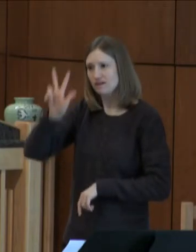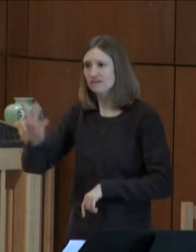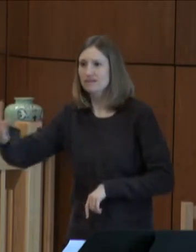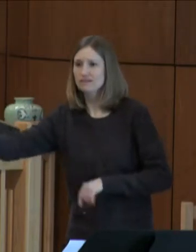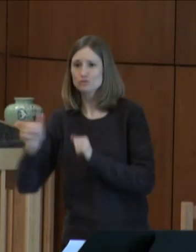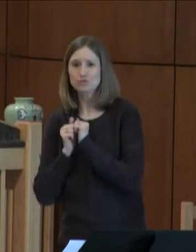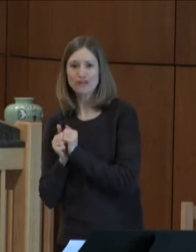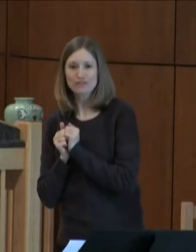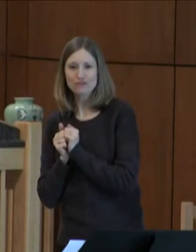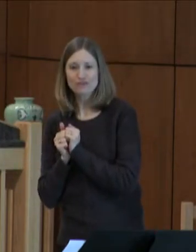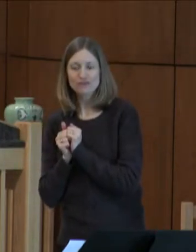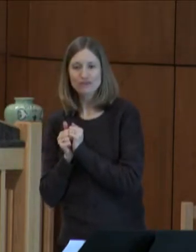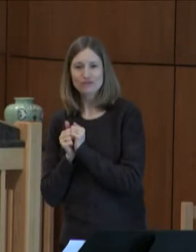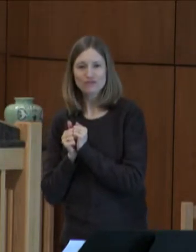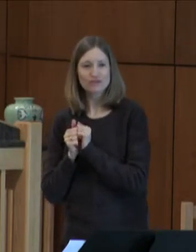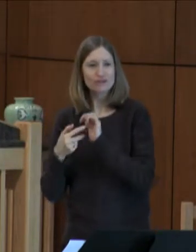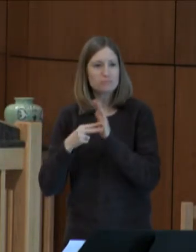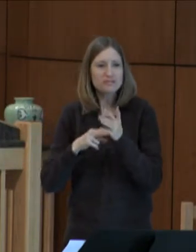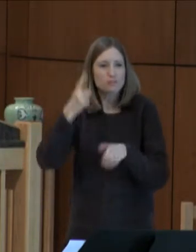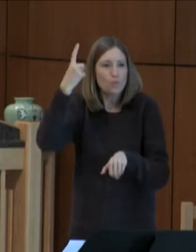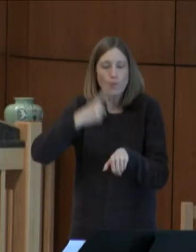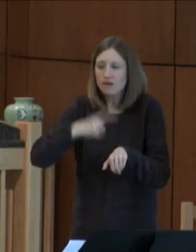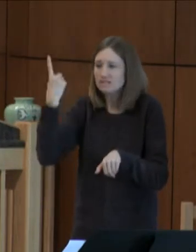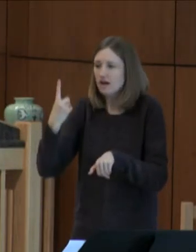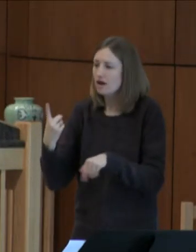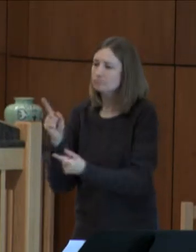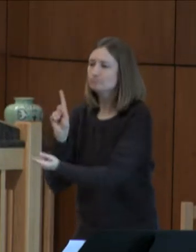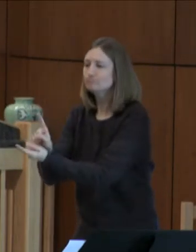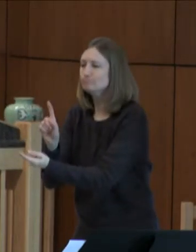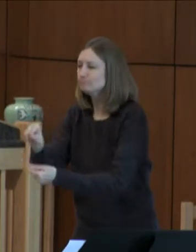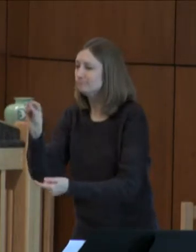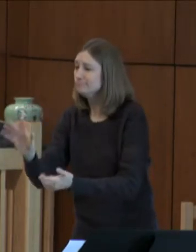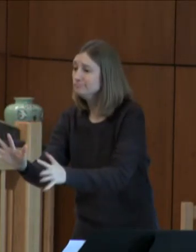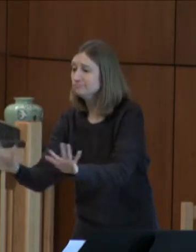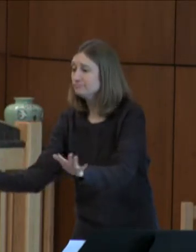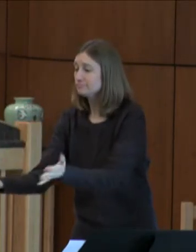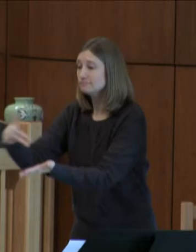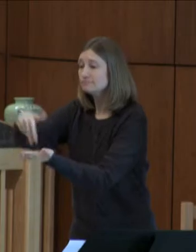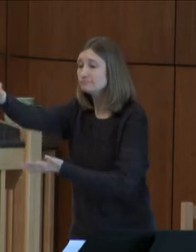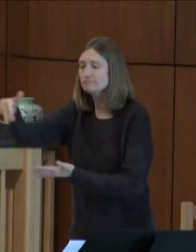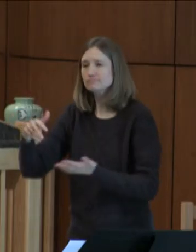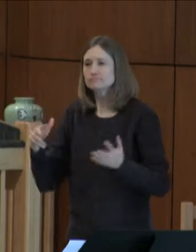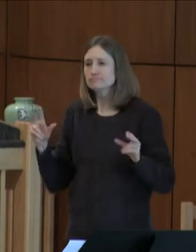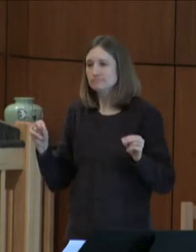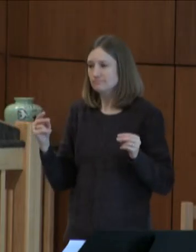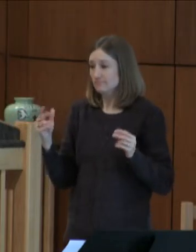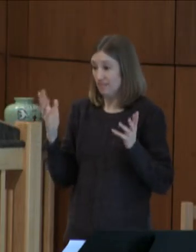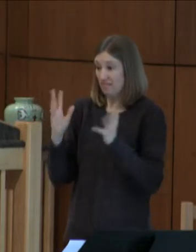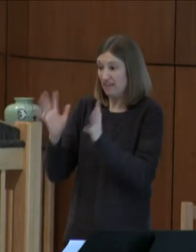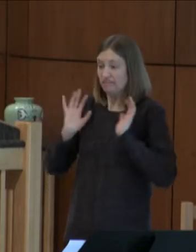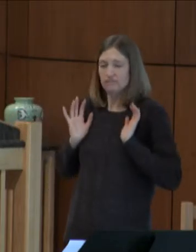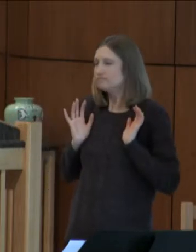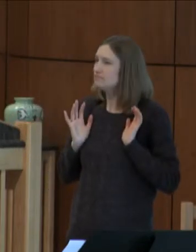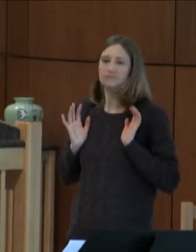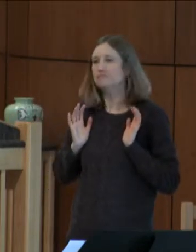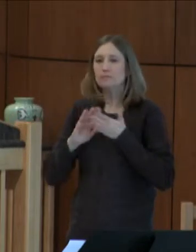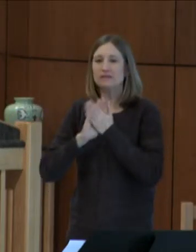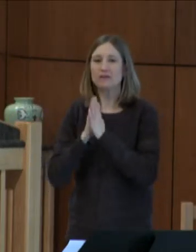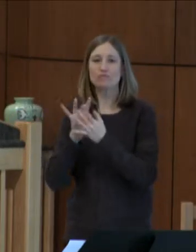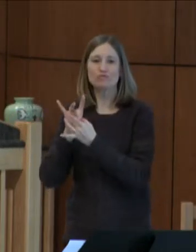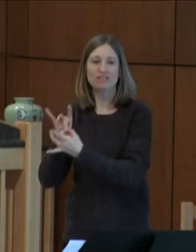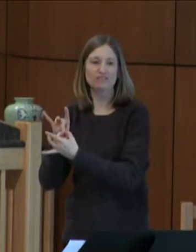This wasn't a one-time encounter, but it was the start of a relationship. They accompanied him